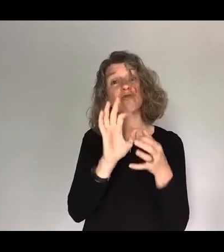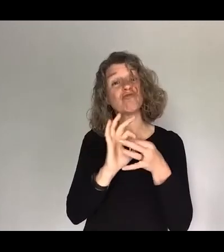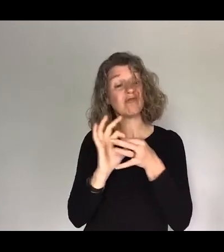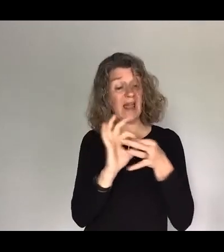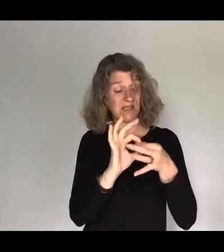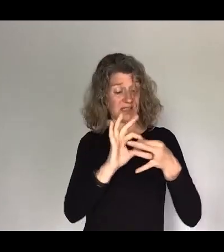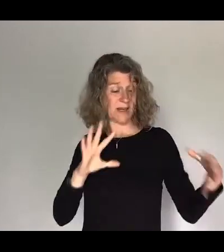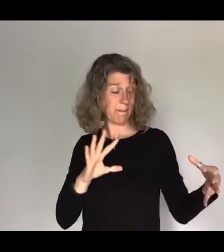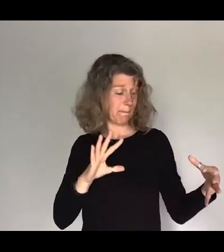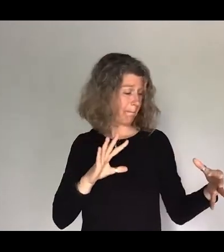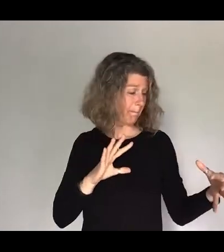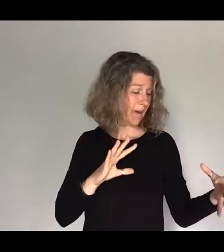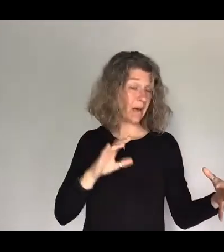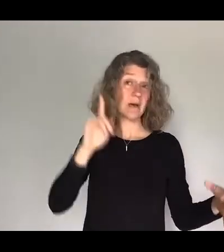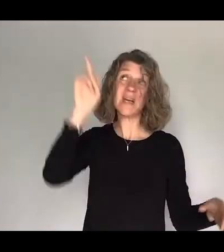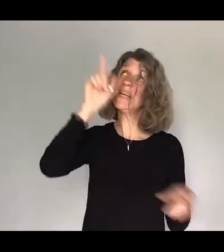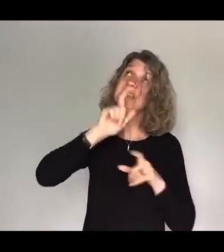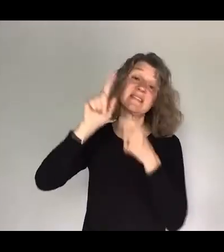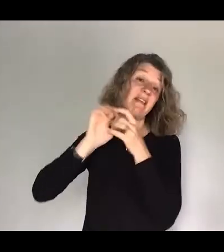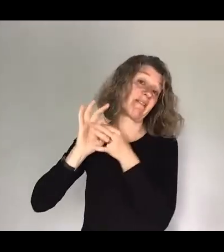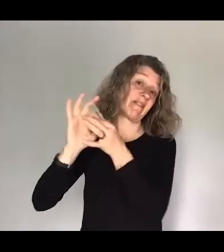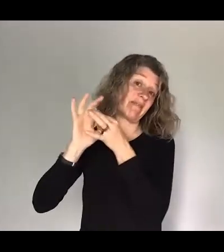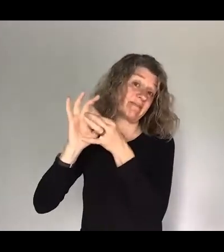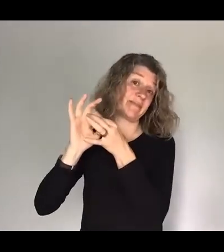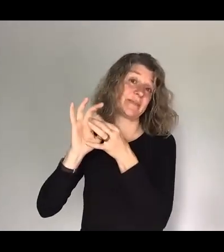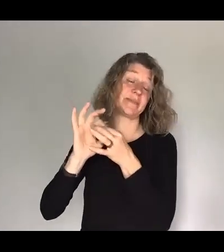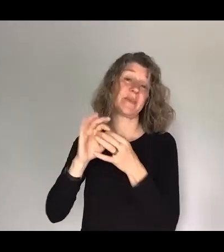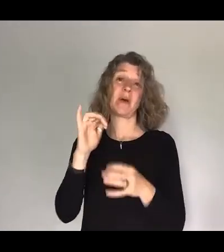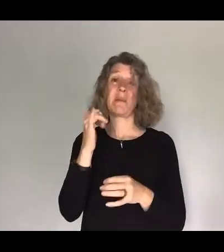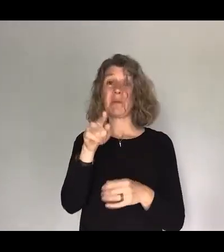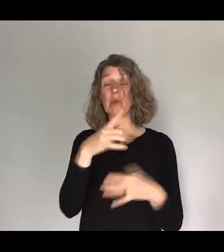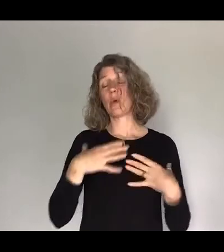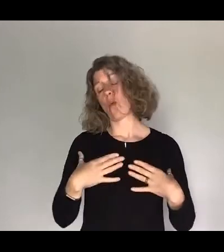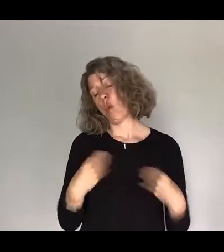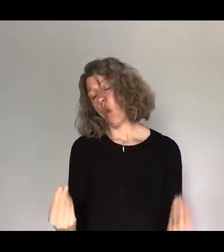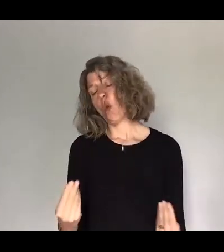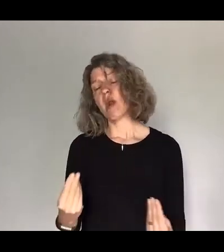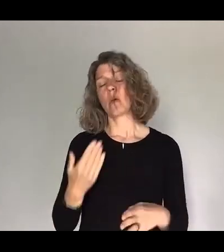God is faithful even when you feel burnt out when work feels exhausting and you can't see a way out